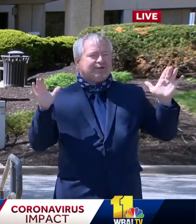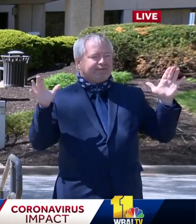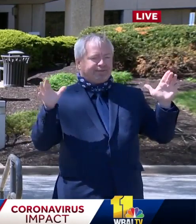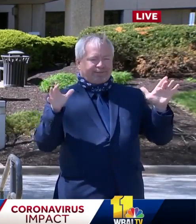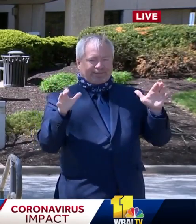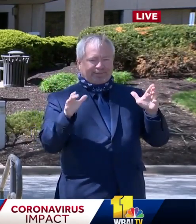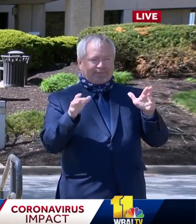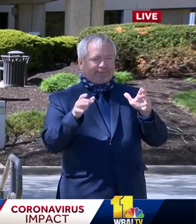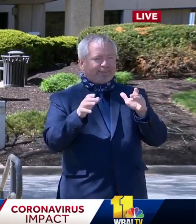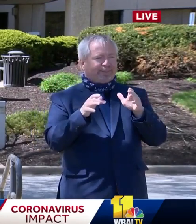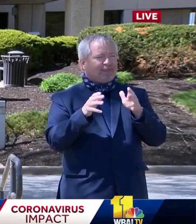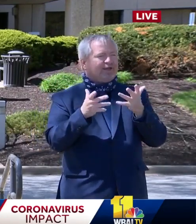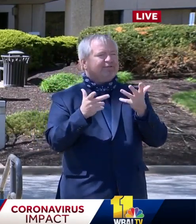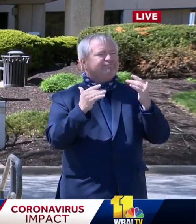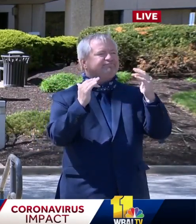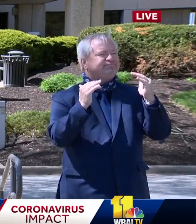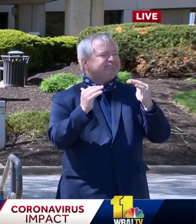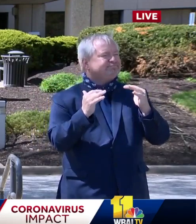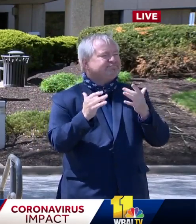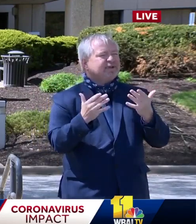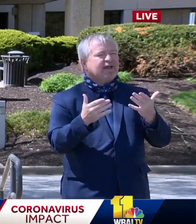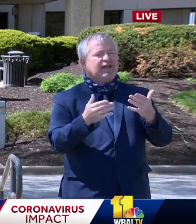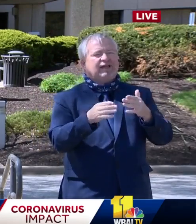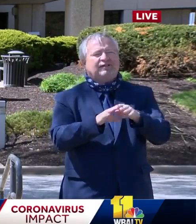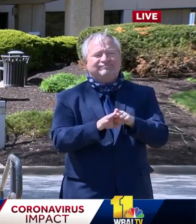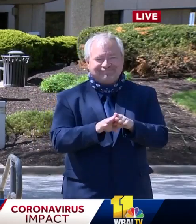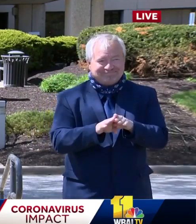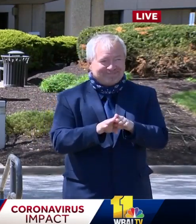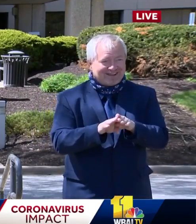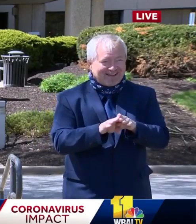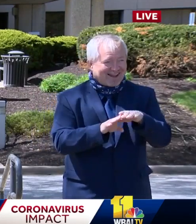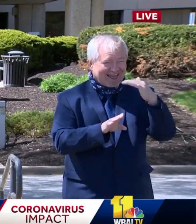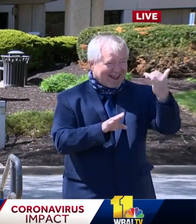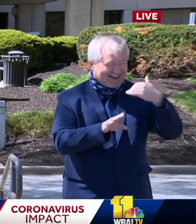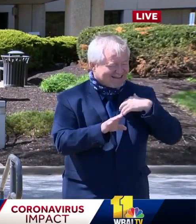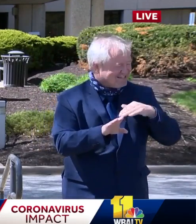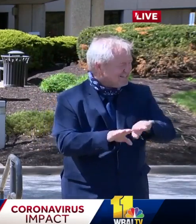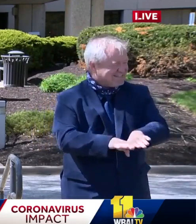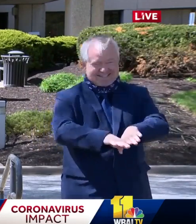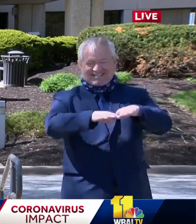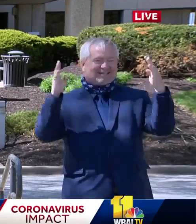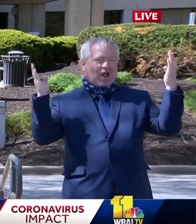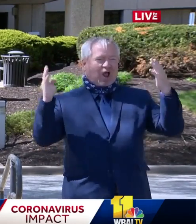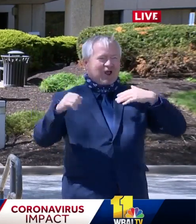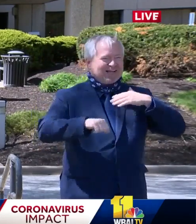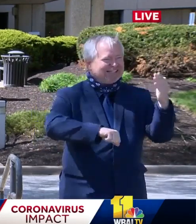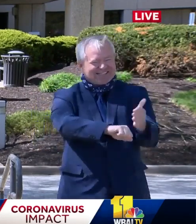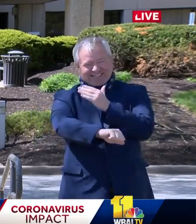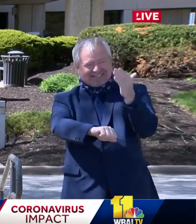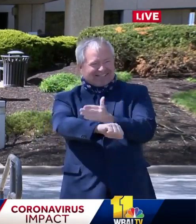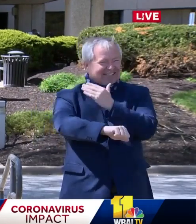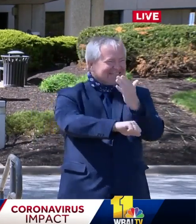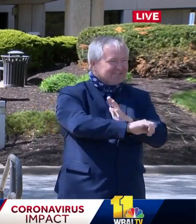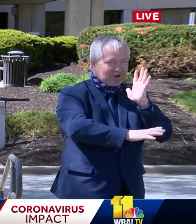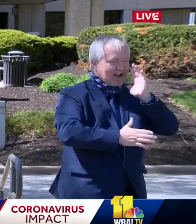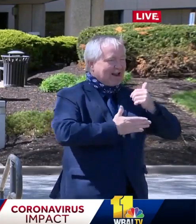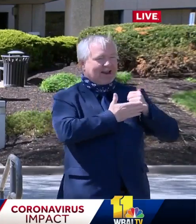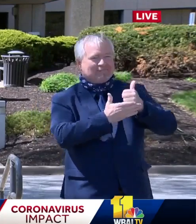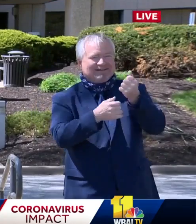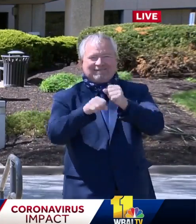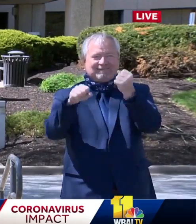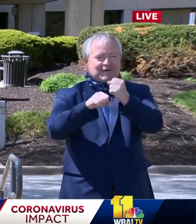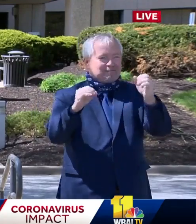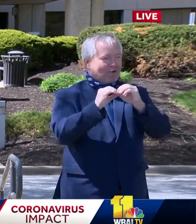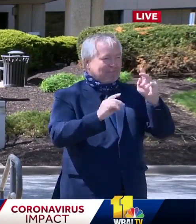downgraded. But now, with its rebirth, it is once again going to help us save lives.